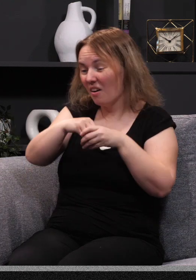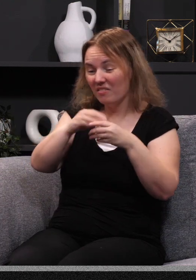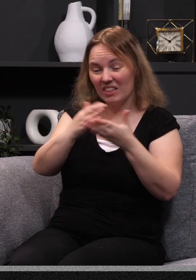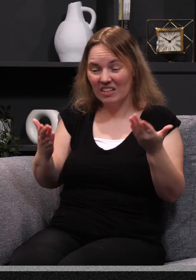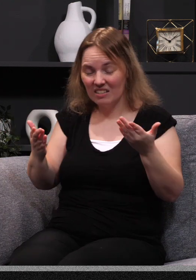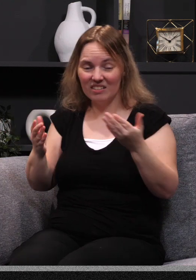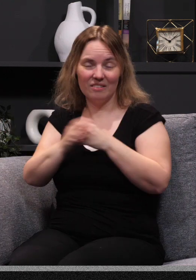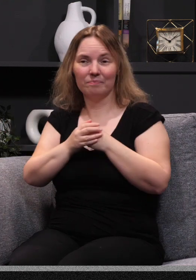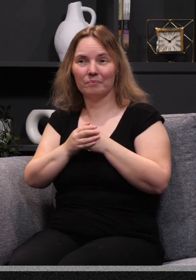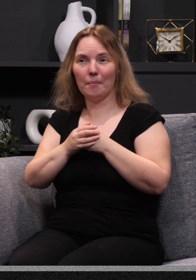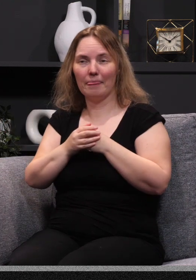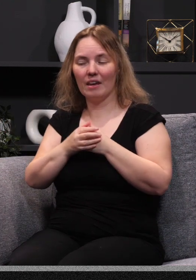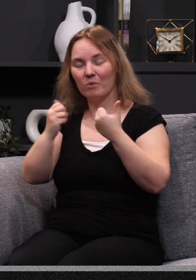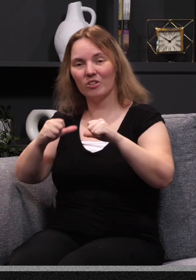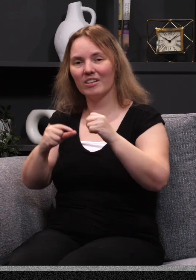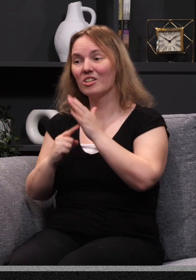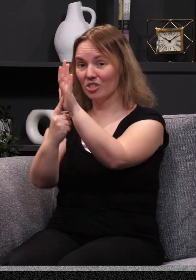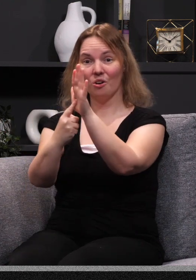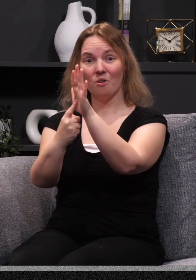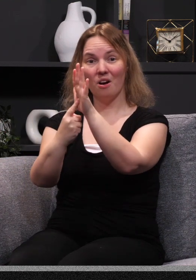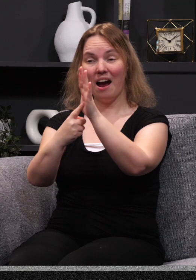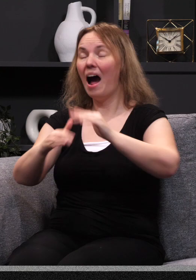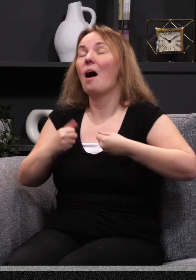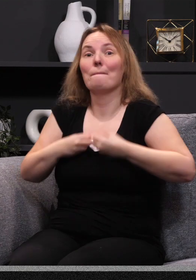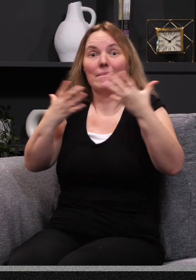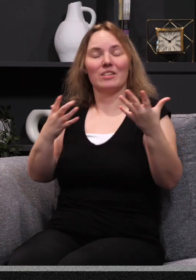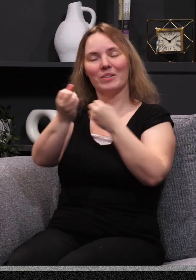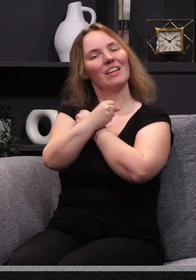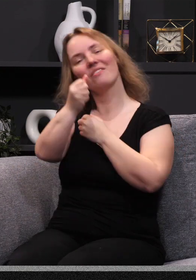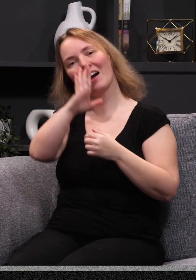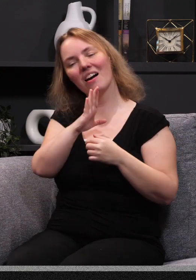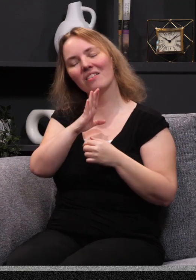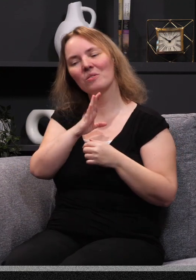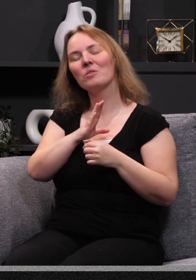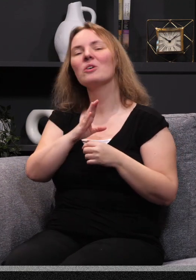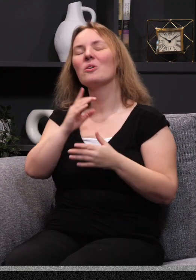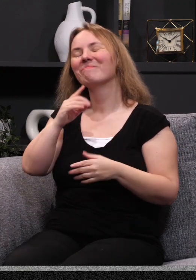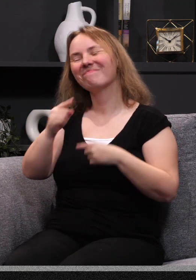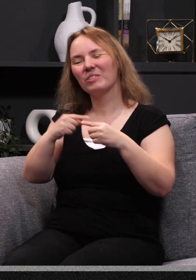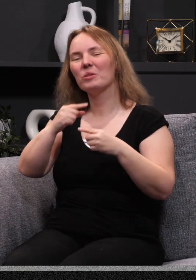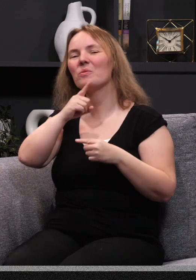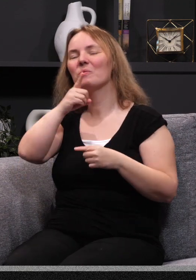or get involved in things or sign up for things or whatever, and we're just trying to show that we love God or grow in that love when what we really need